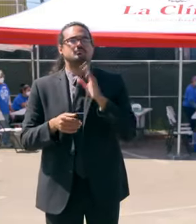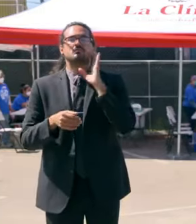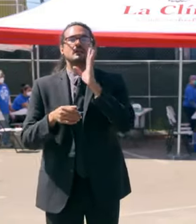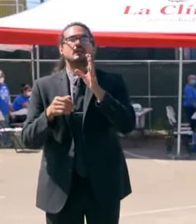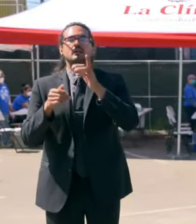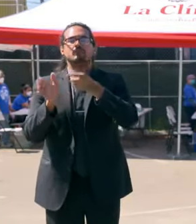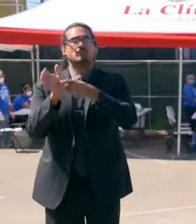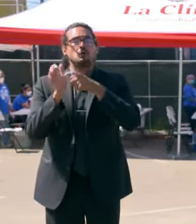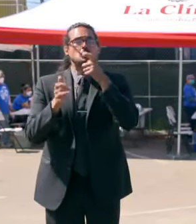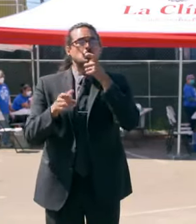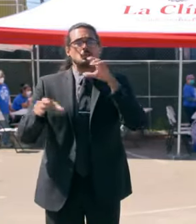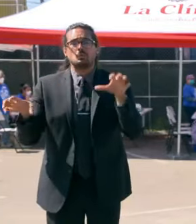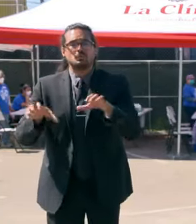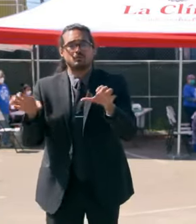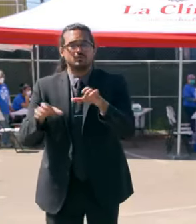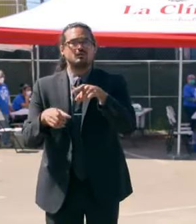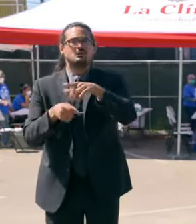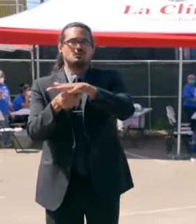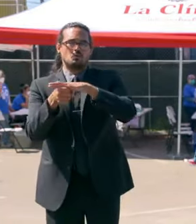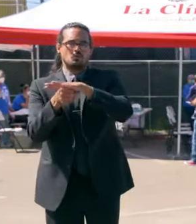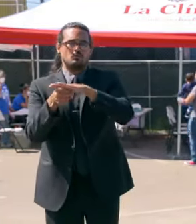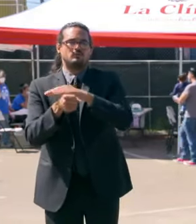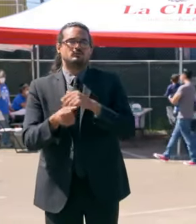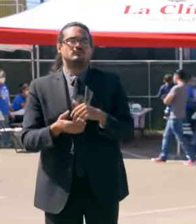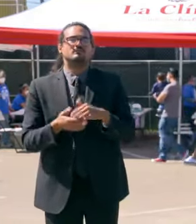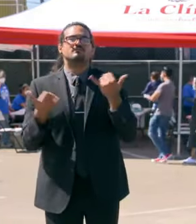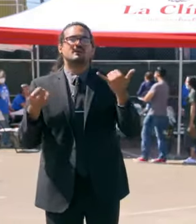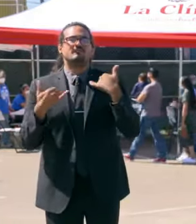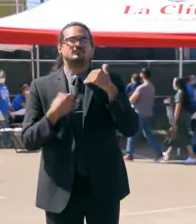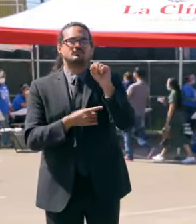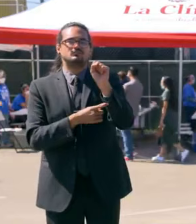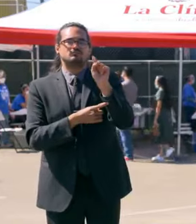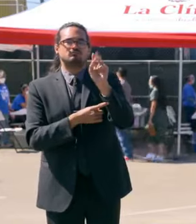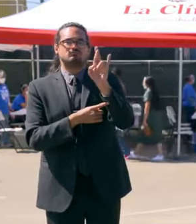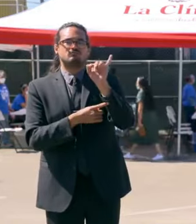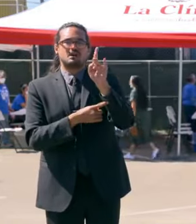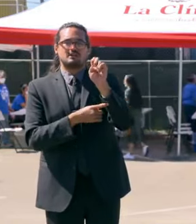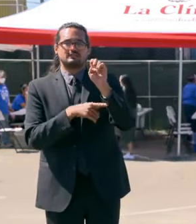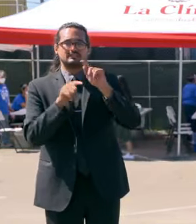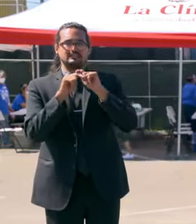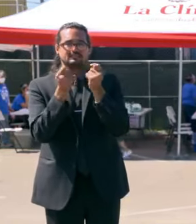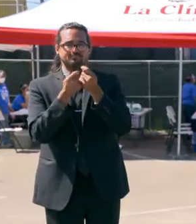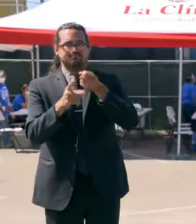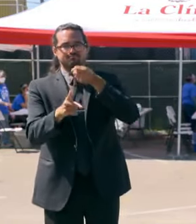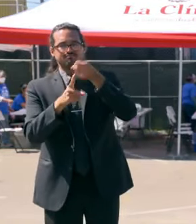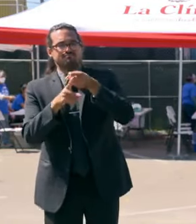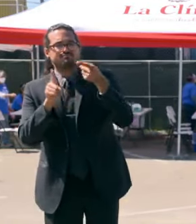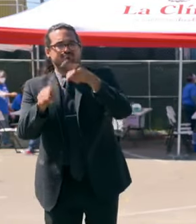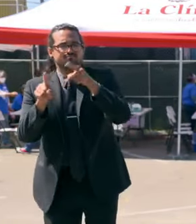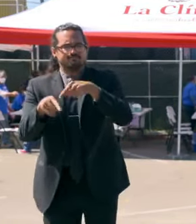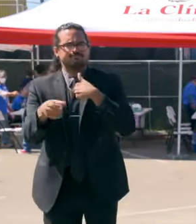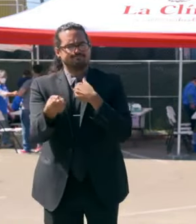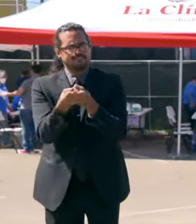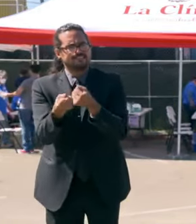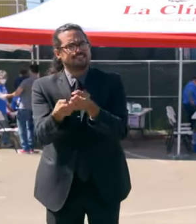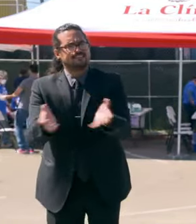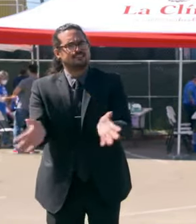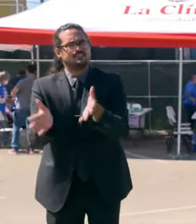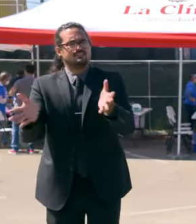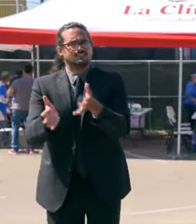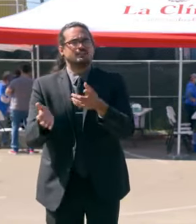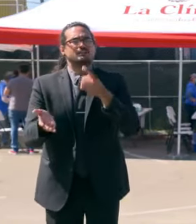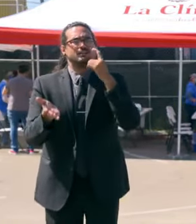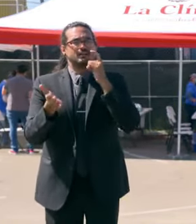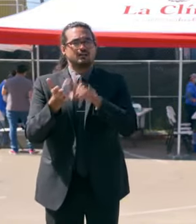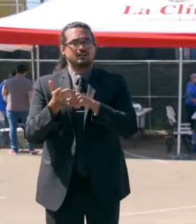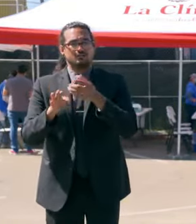strike team to encourage and support with technical assistance our efforts to not only identify before children come into school